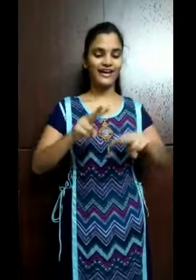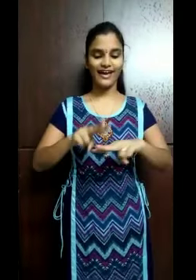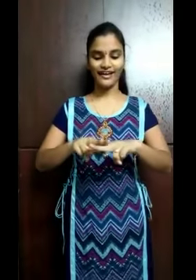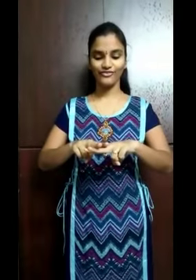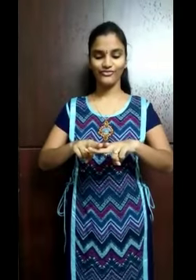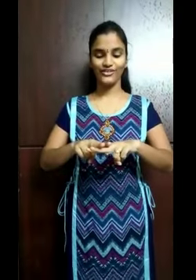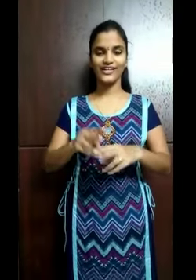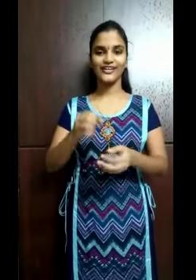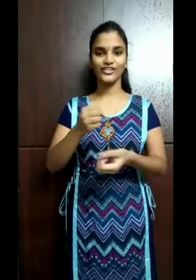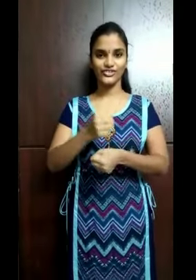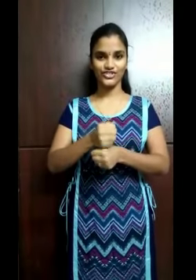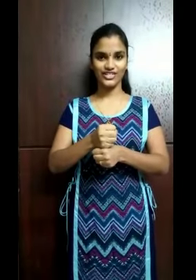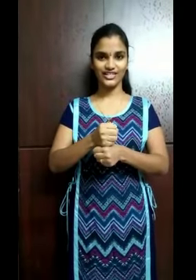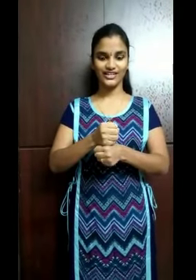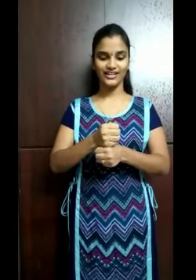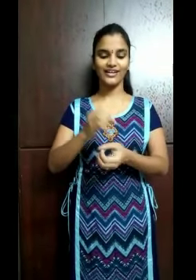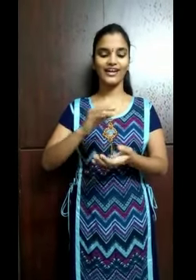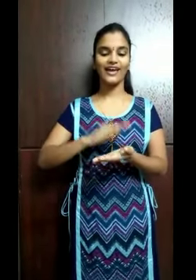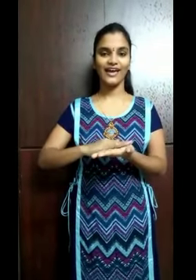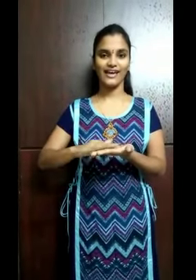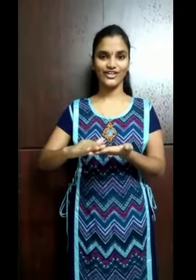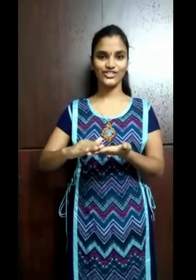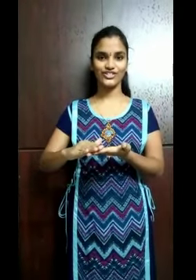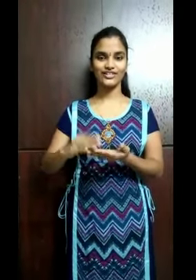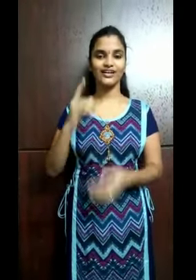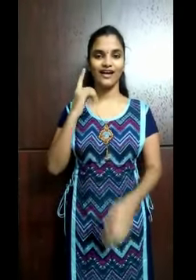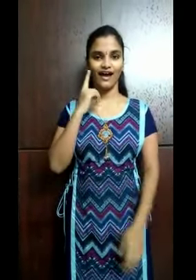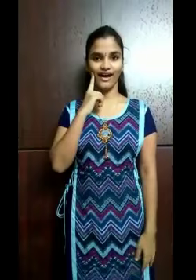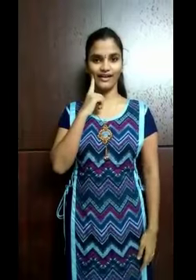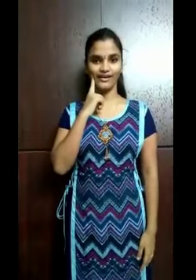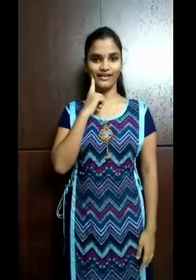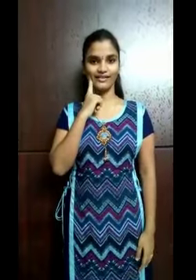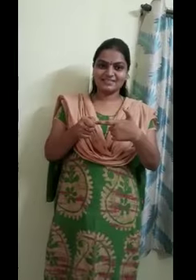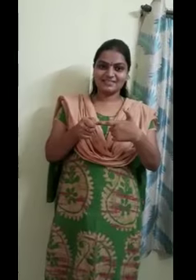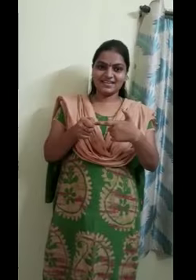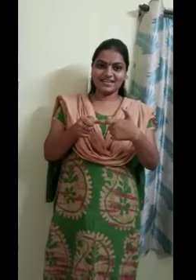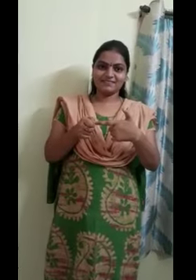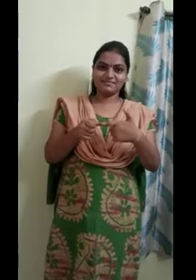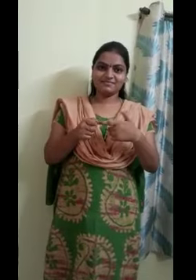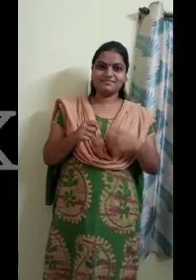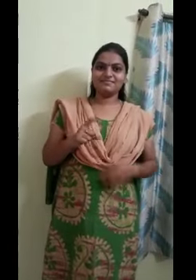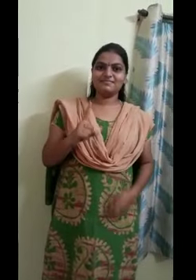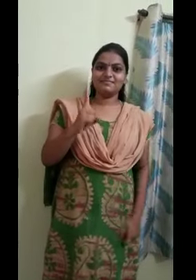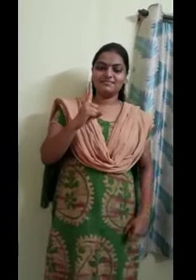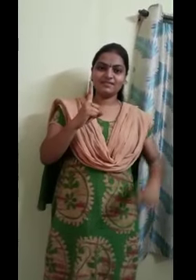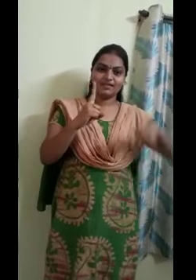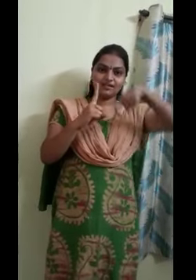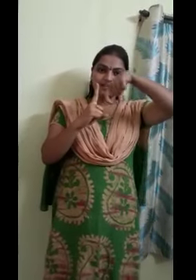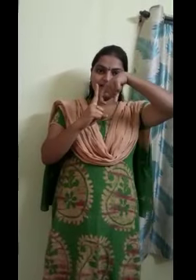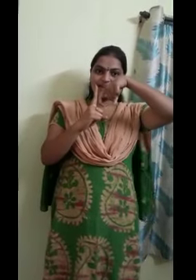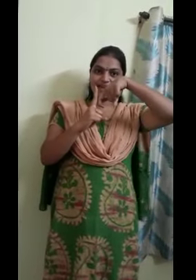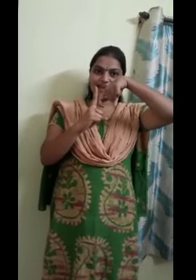F G H I J K